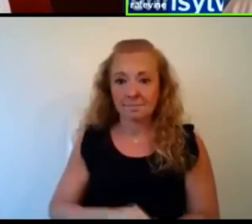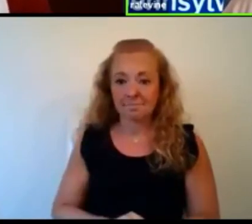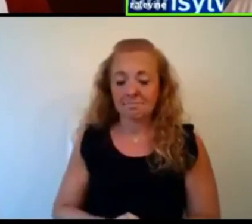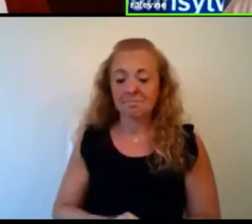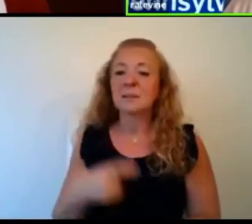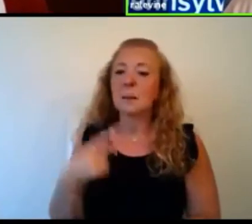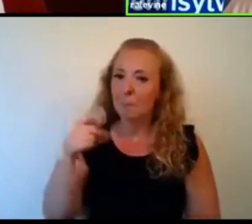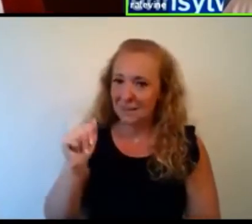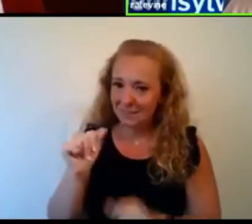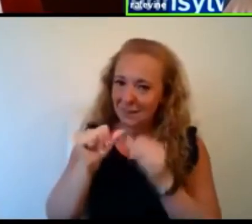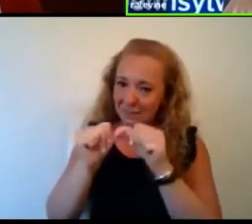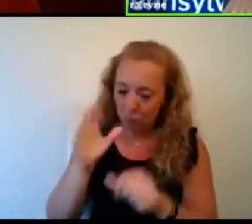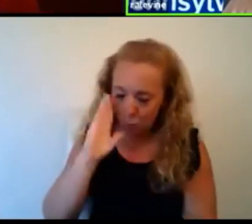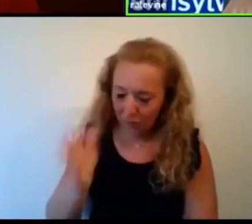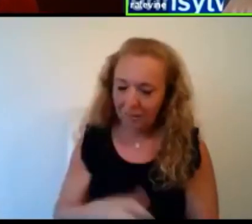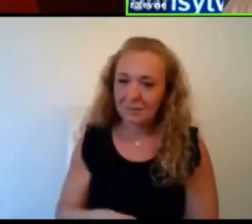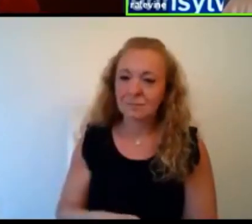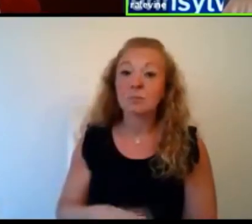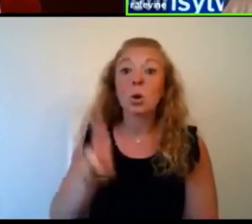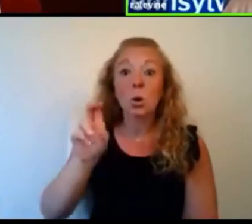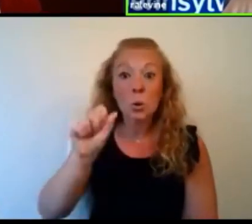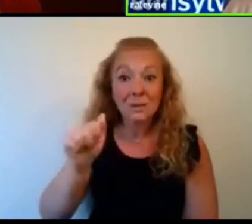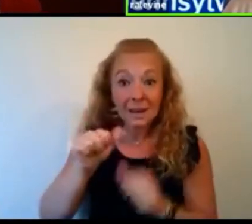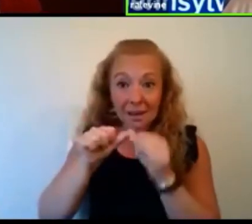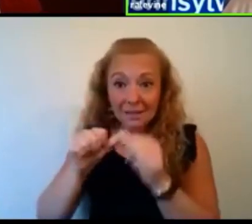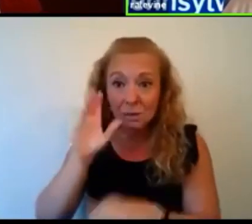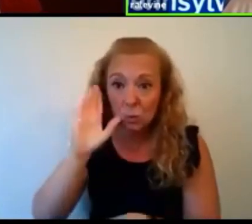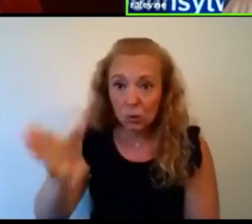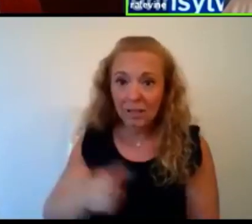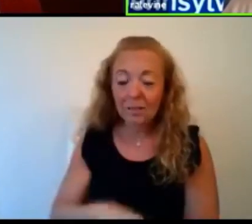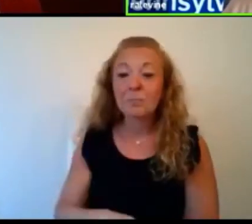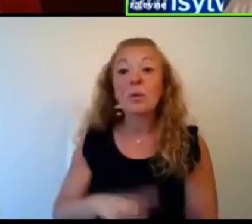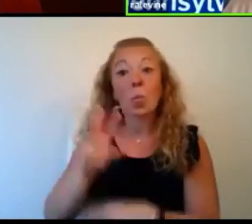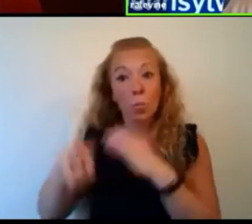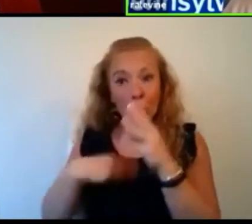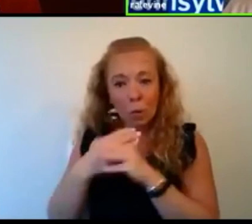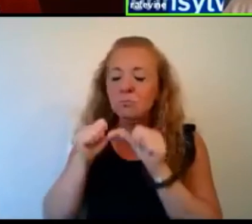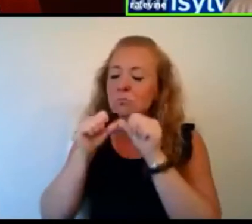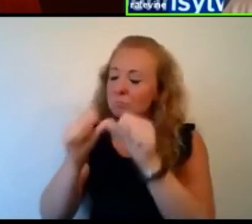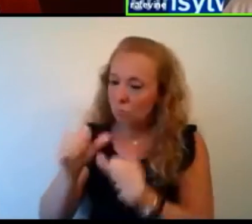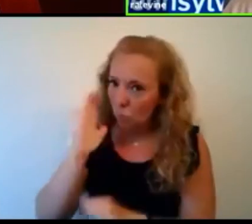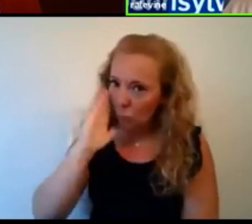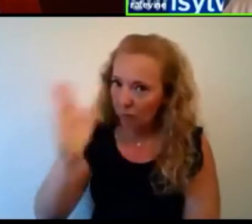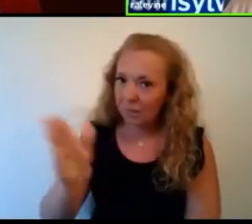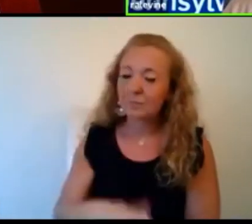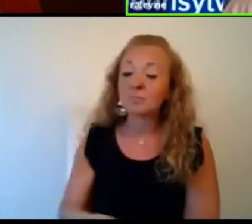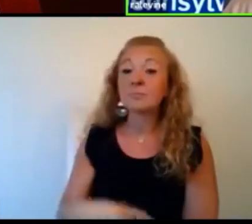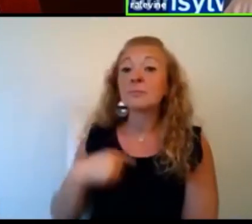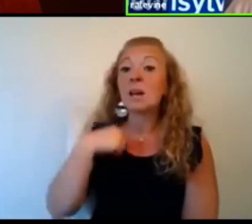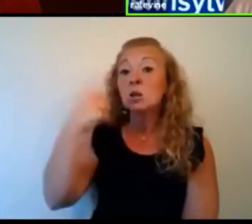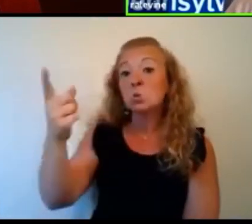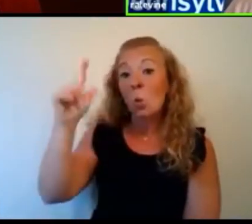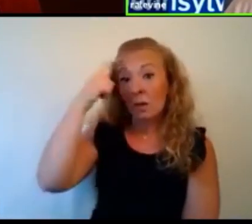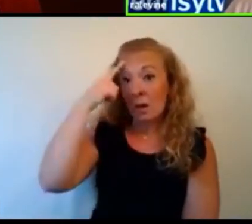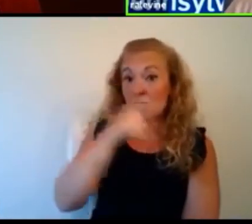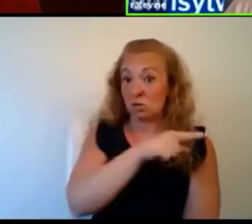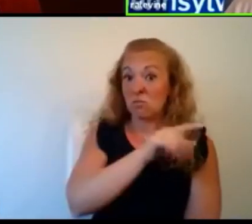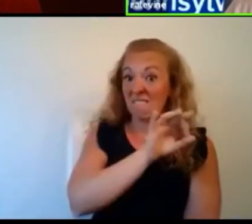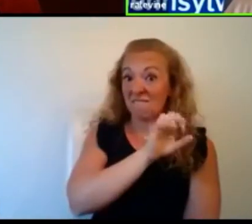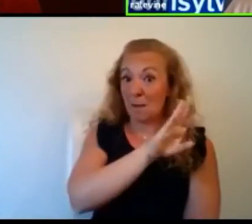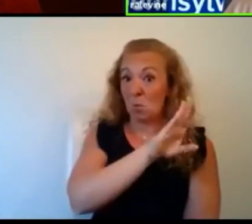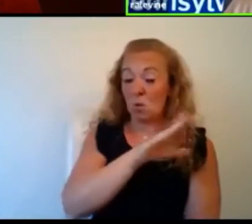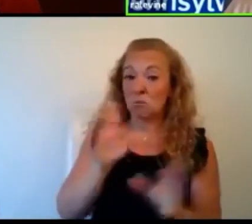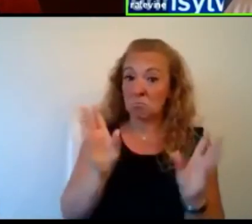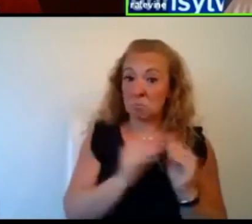Um, the United States will continue and the world will continue. What I told the governor in February was